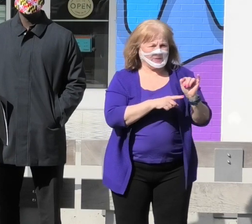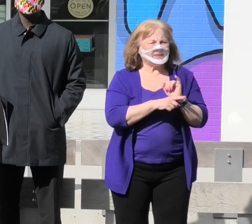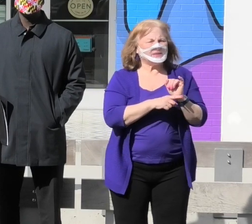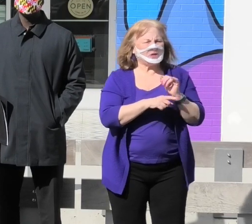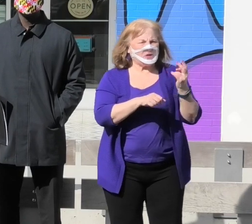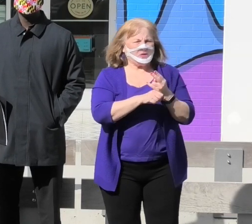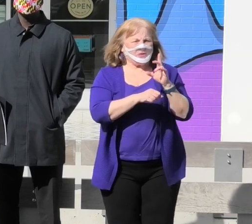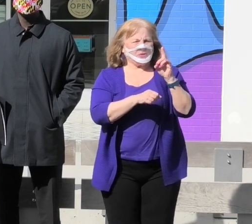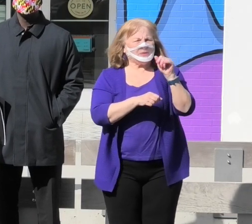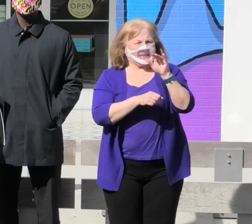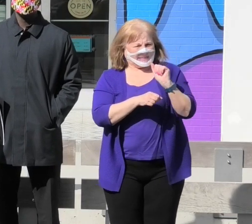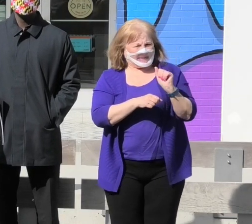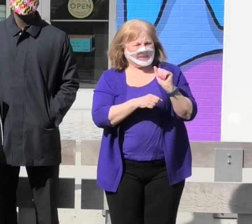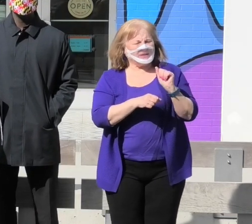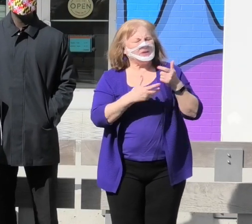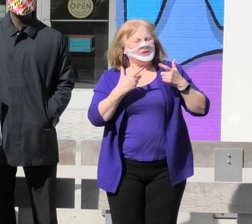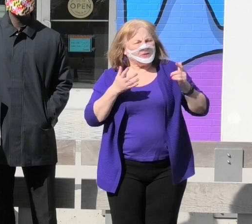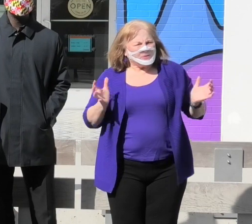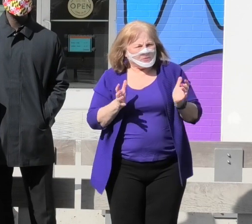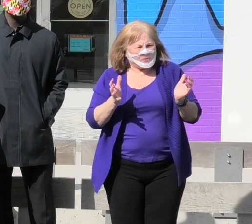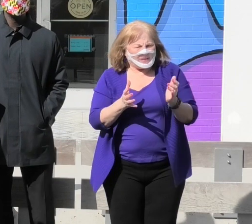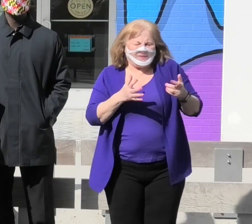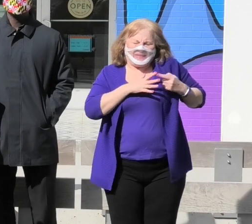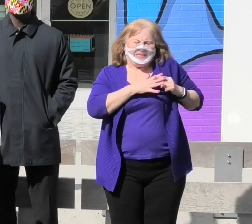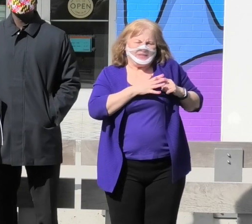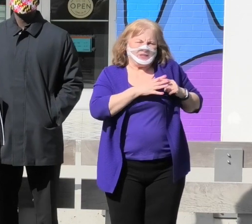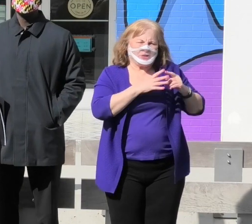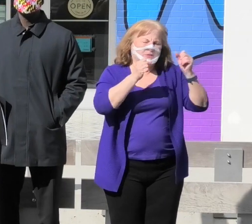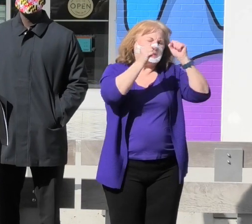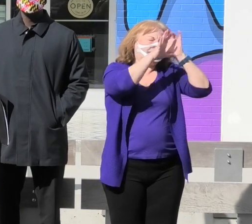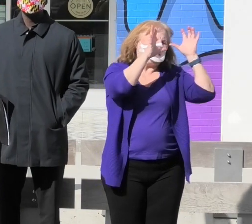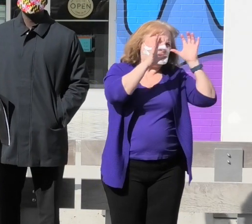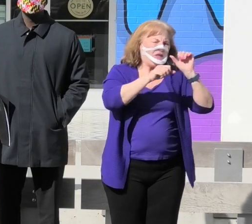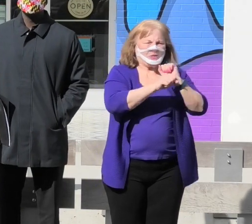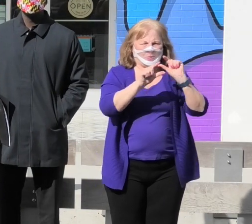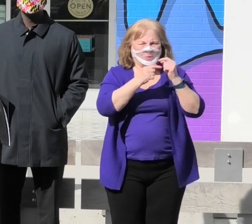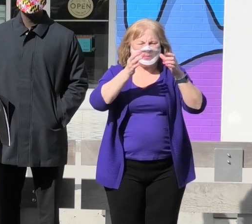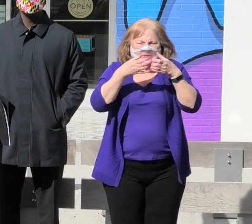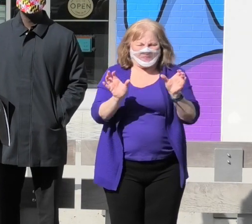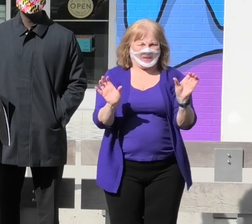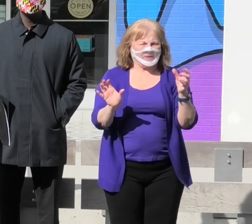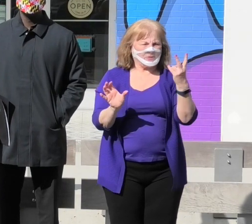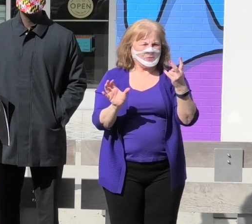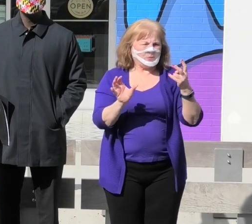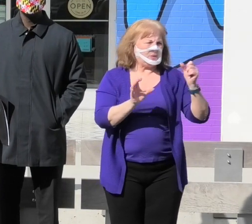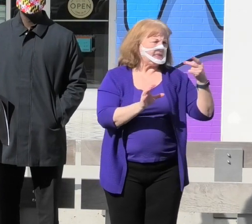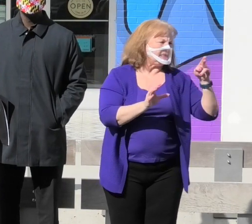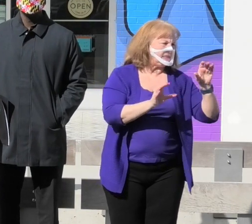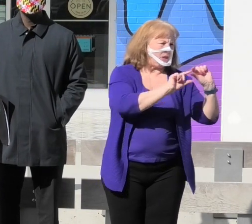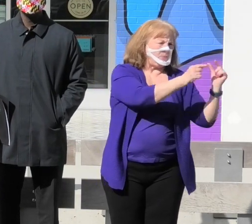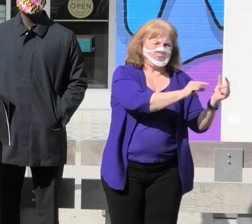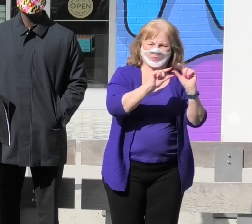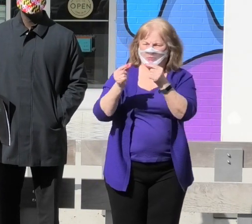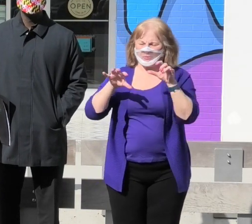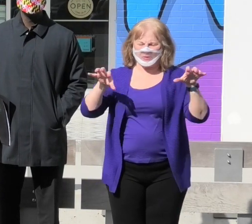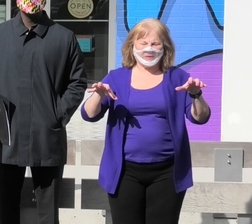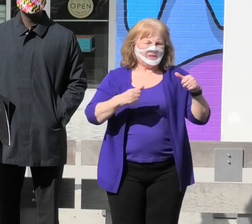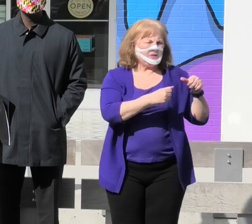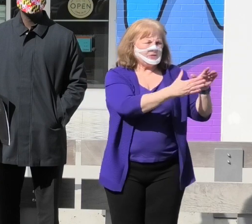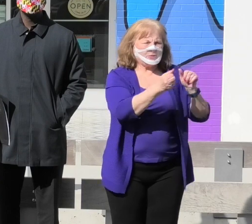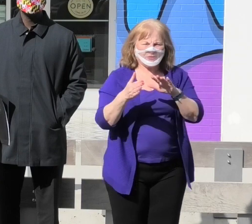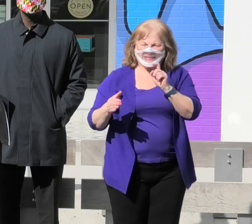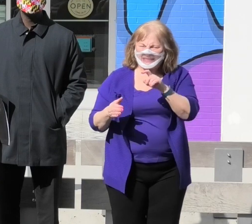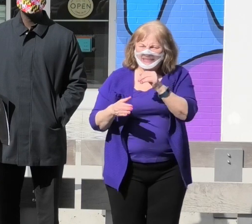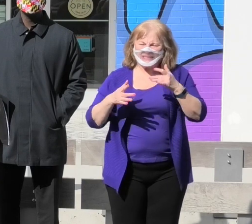Using data to drive our initial framework, the work group divided into two separate subgroups to address the needs and concerns to